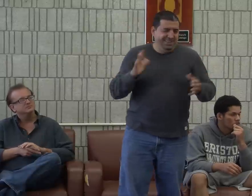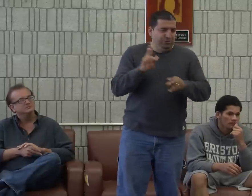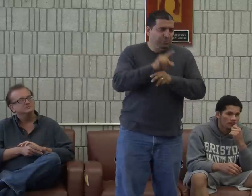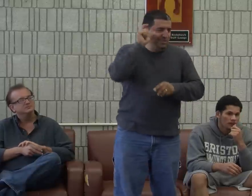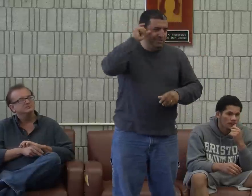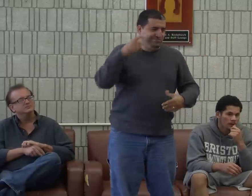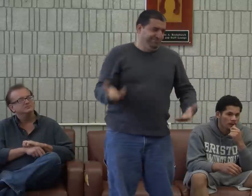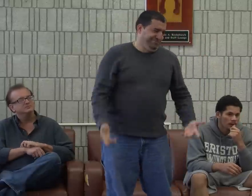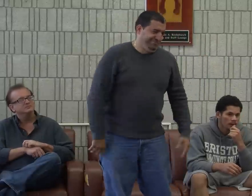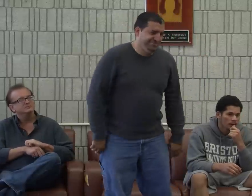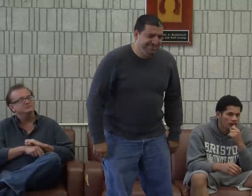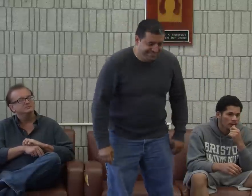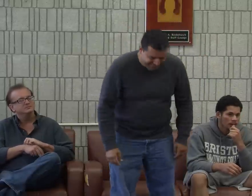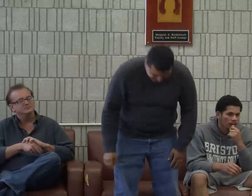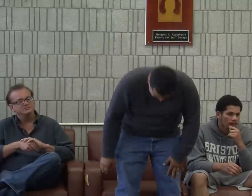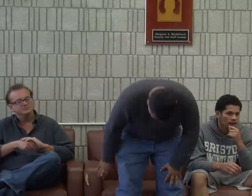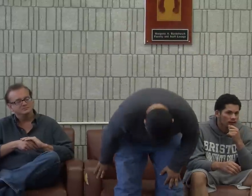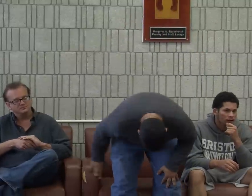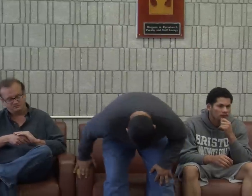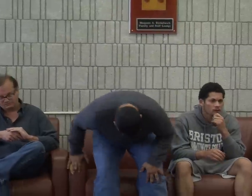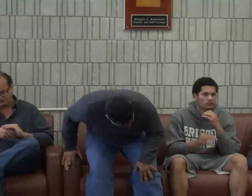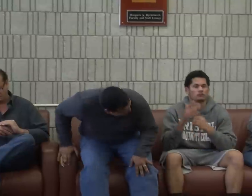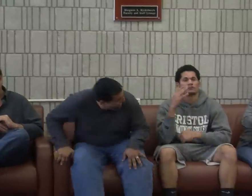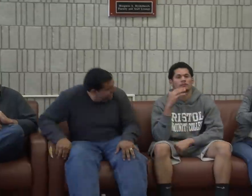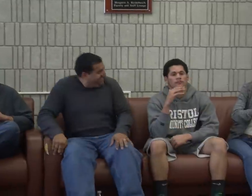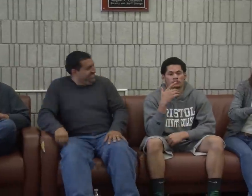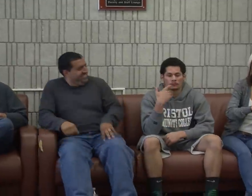quiet. I like it. I never use any assistive devices.